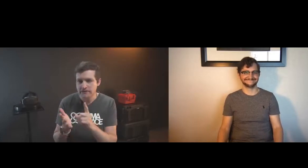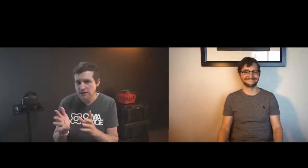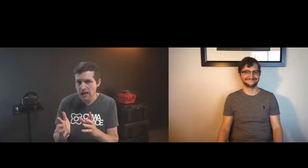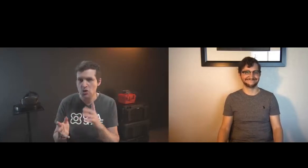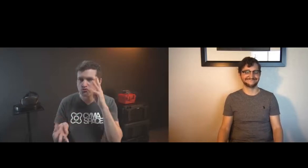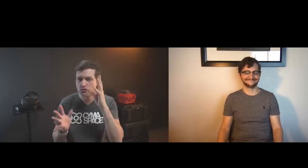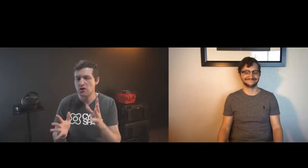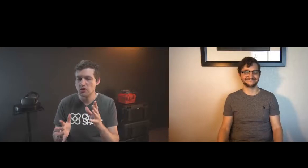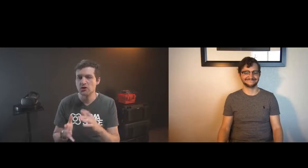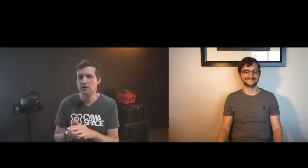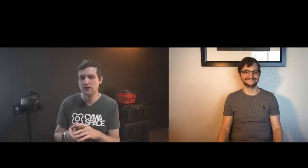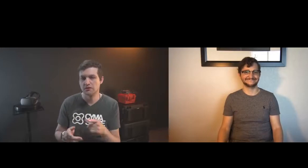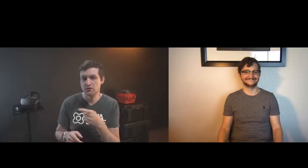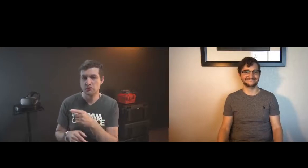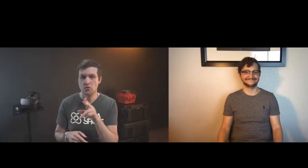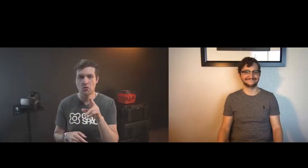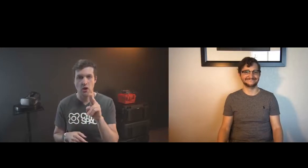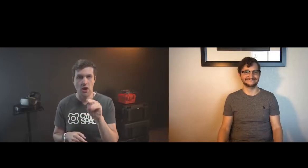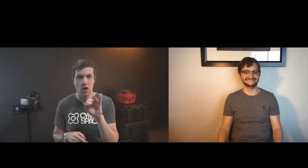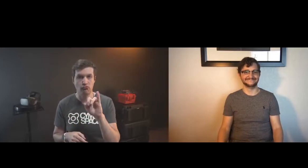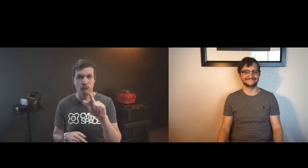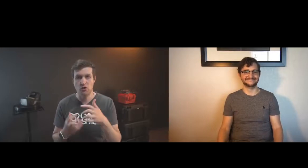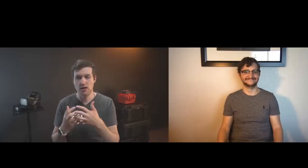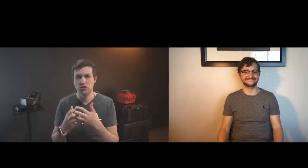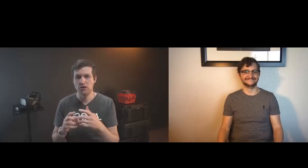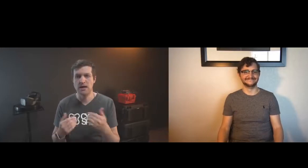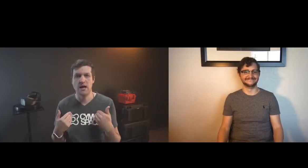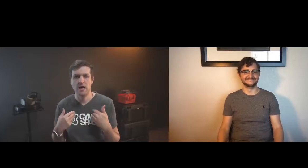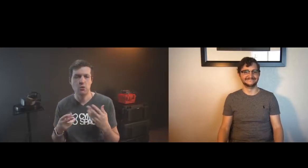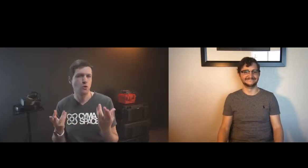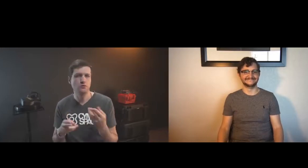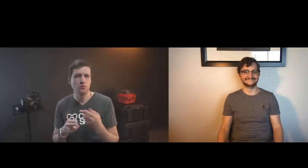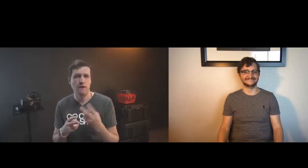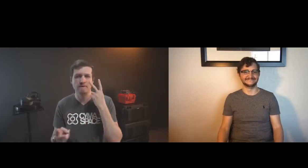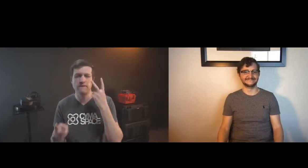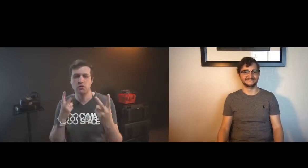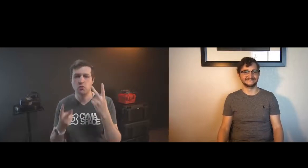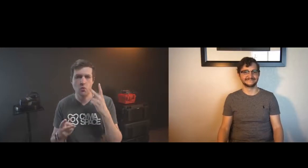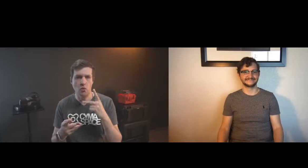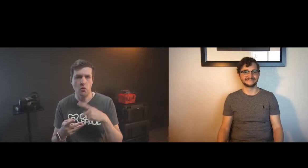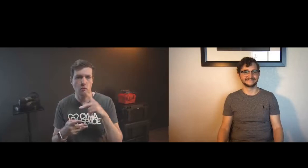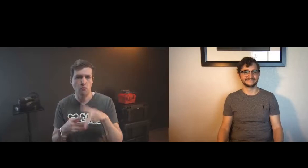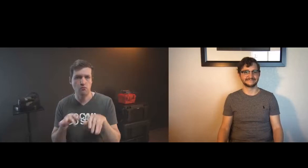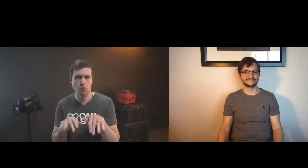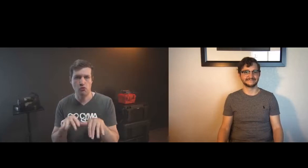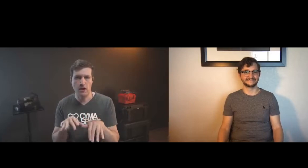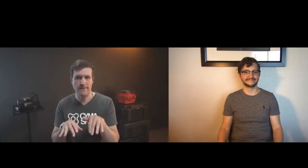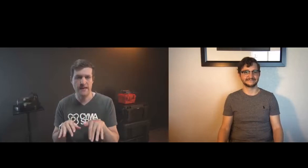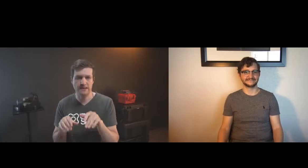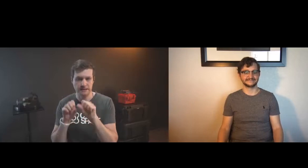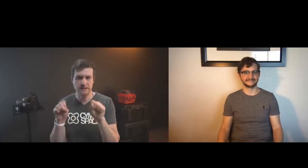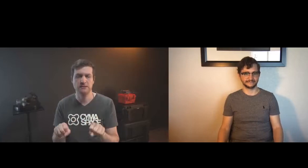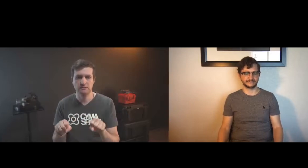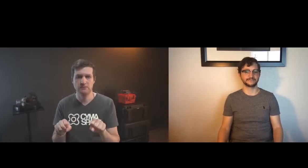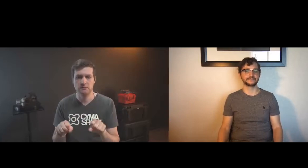more of a visual designer and creator so the unreal engine has what's called